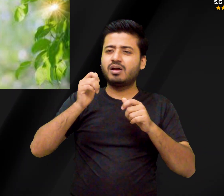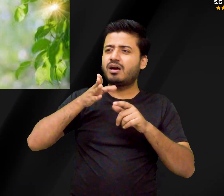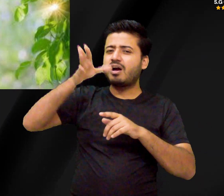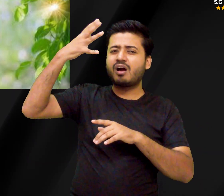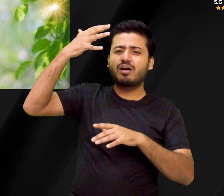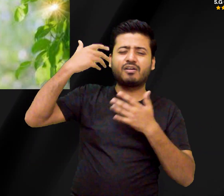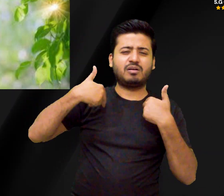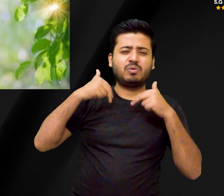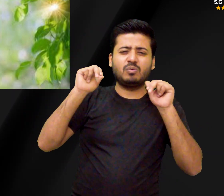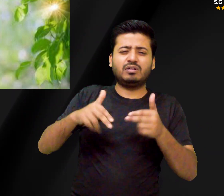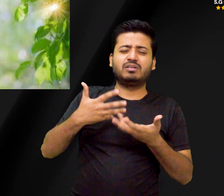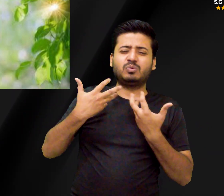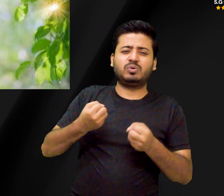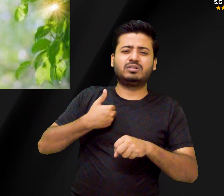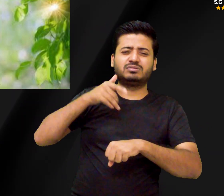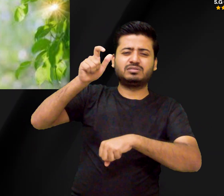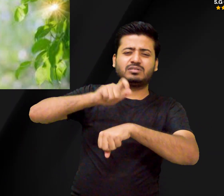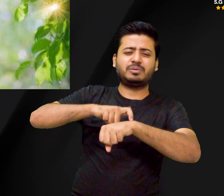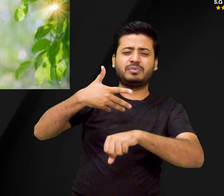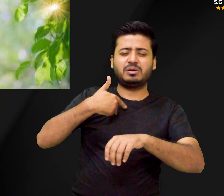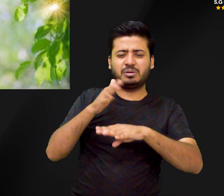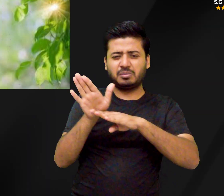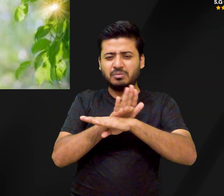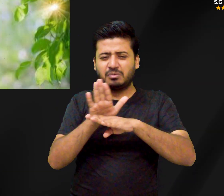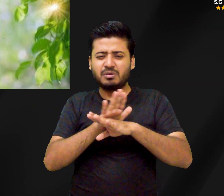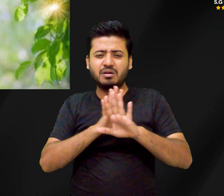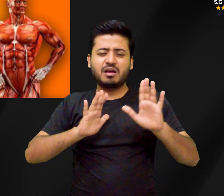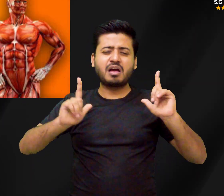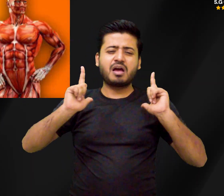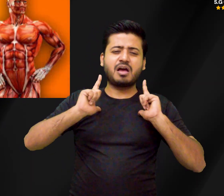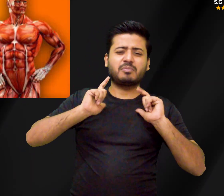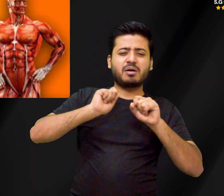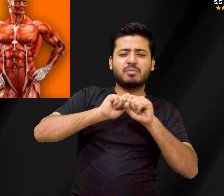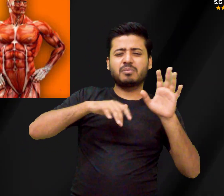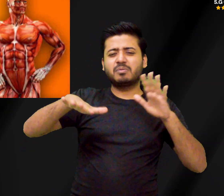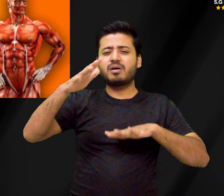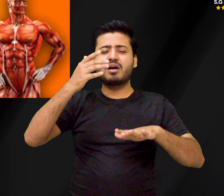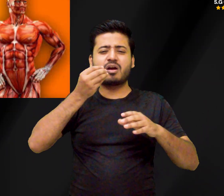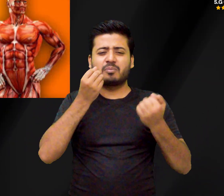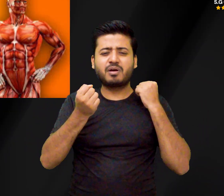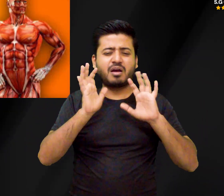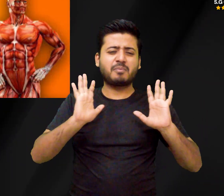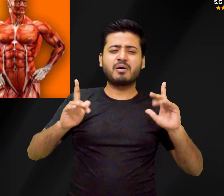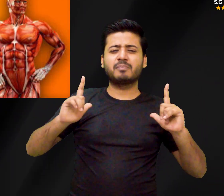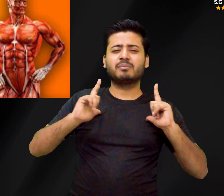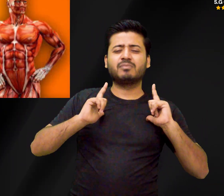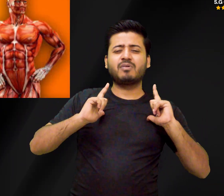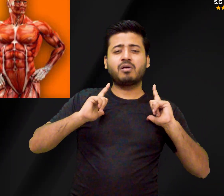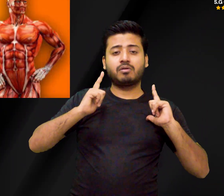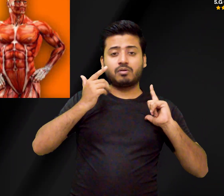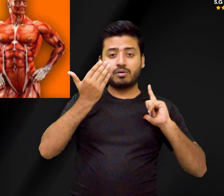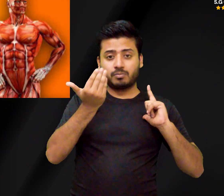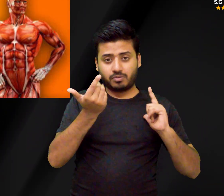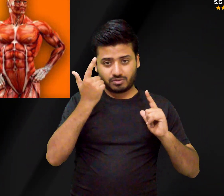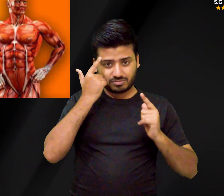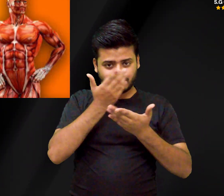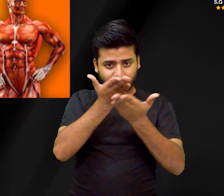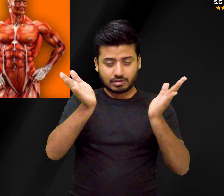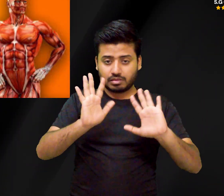coverage. Using sunscreen or wearing clothes that cover most of your skin can inhibit vitamin D production. For extended periods